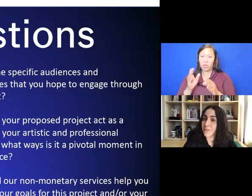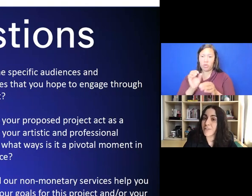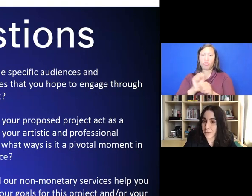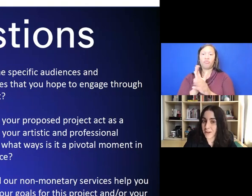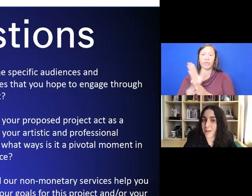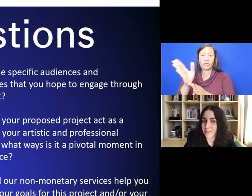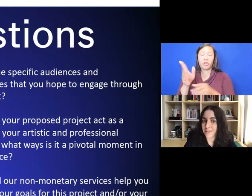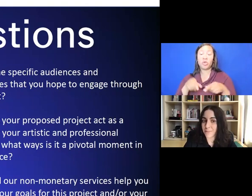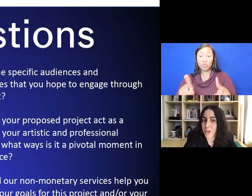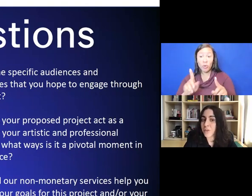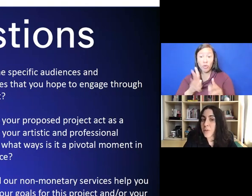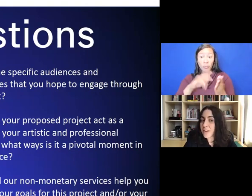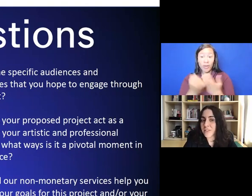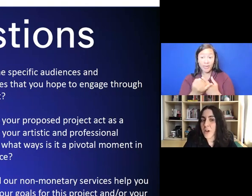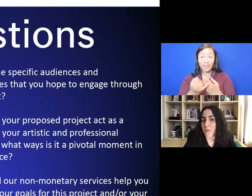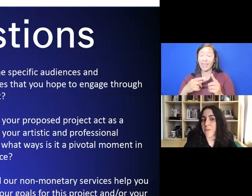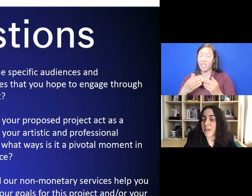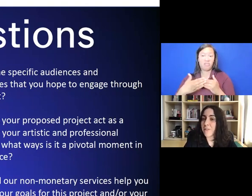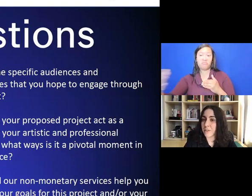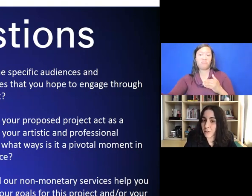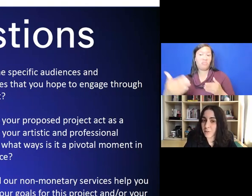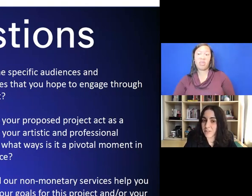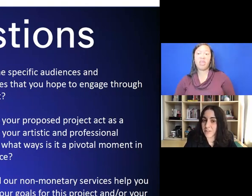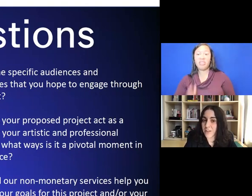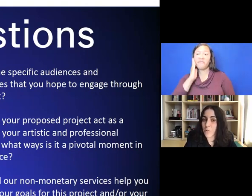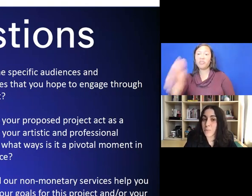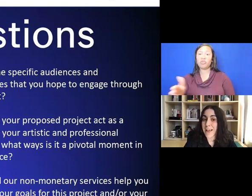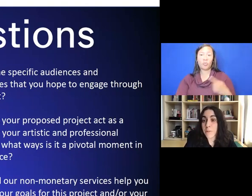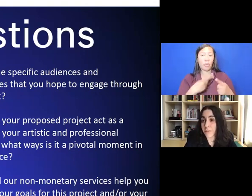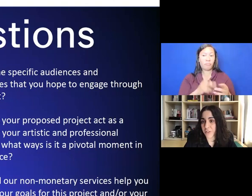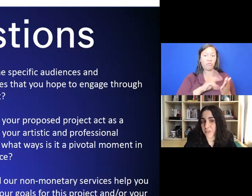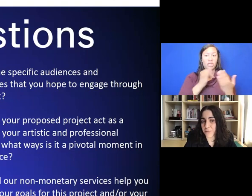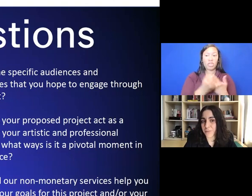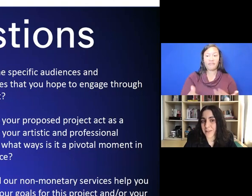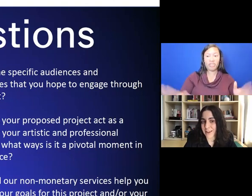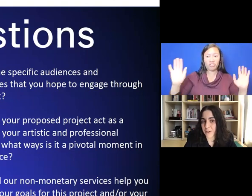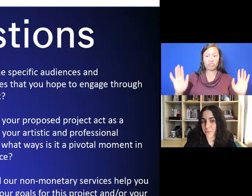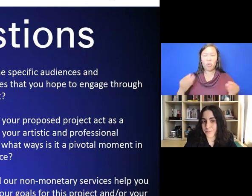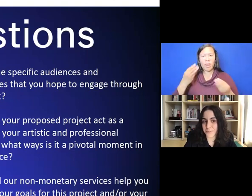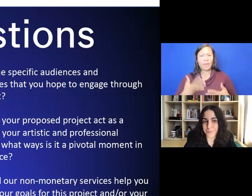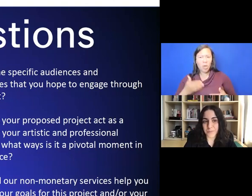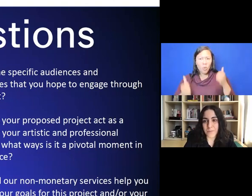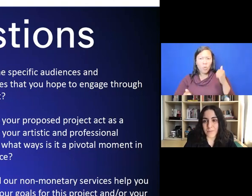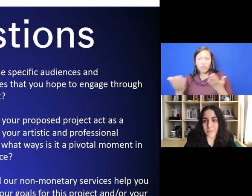but also beyond it. So let us know if any of these services would be helpful to you and how.